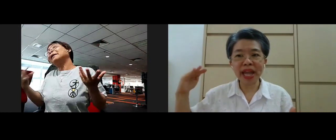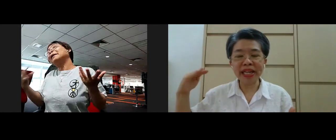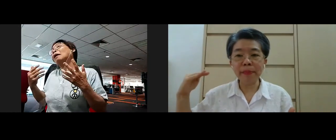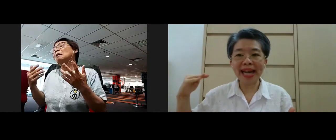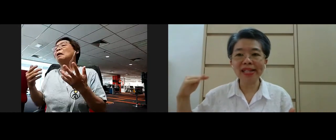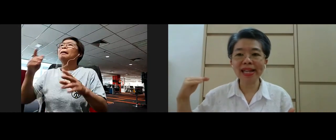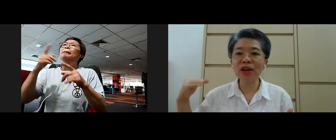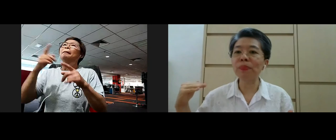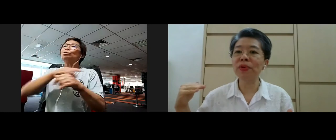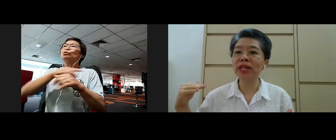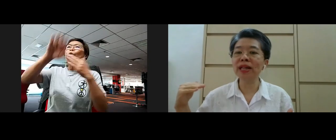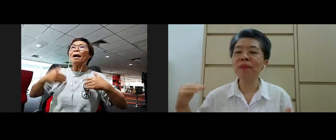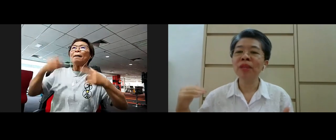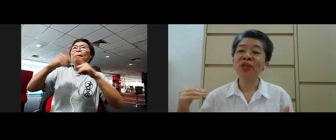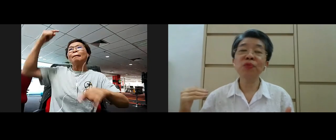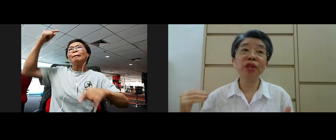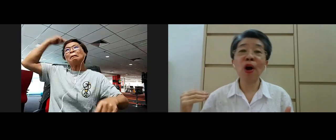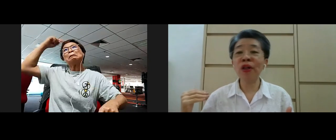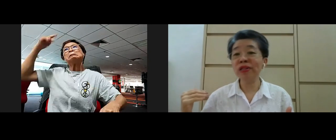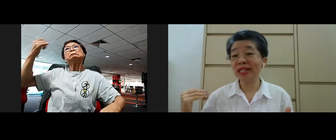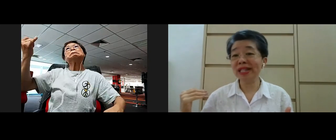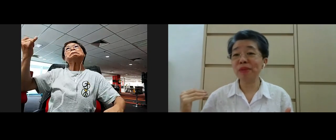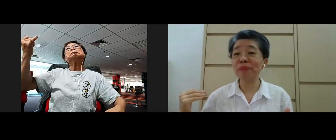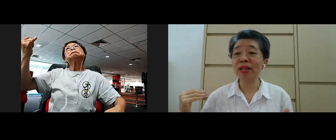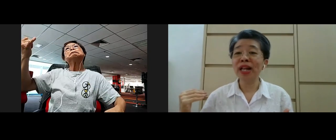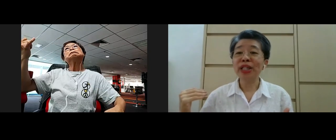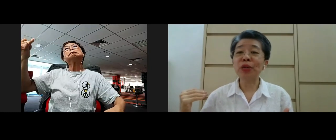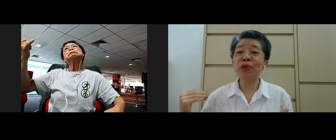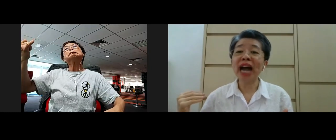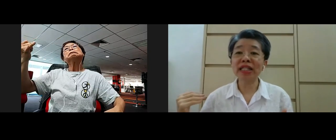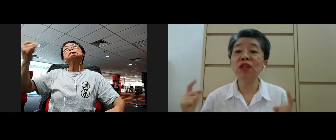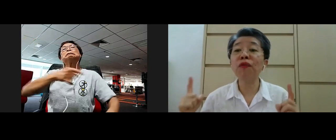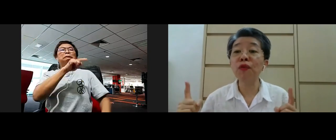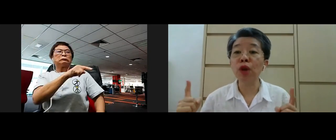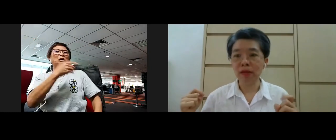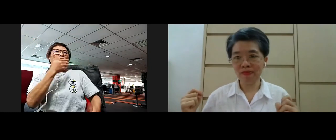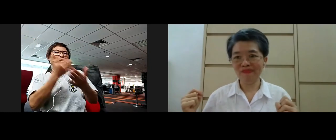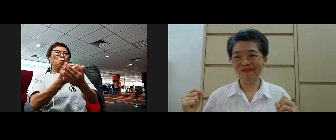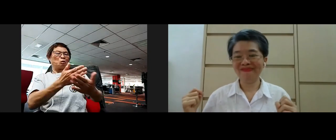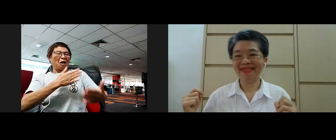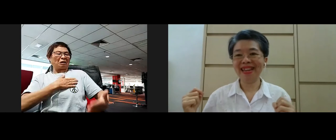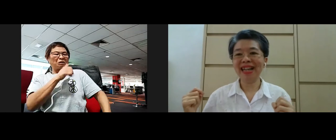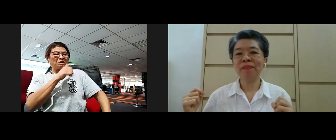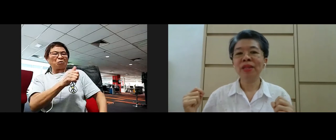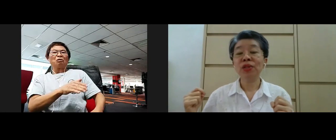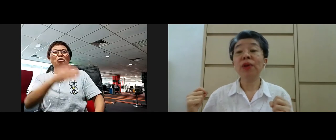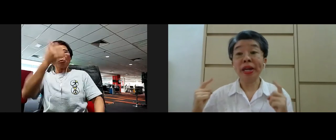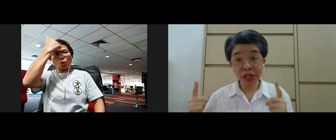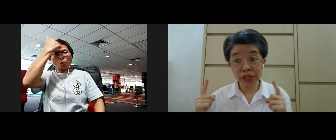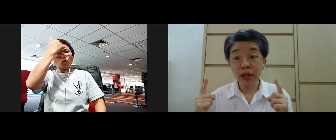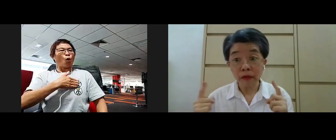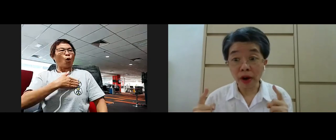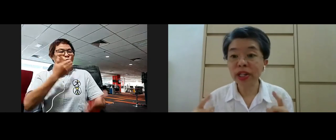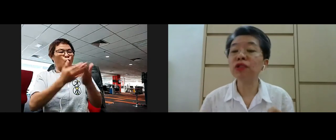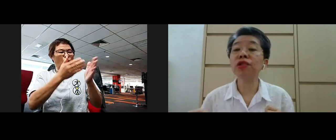wisdom and the balancing component yeah so we call these people the good-hearted fool yeah so